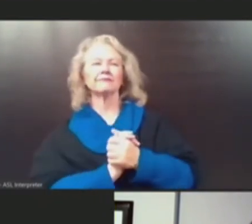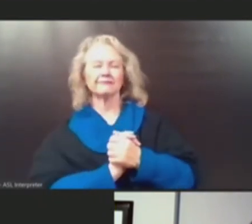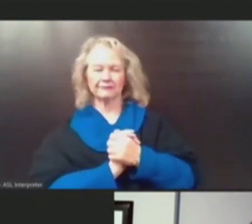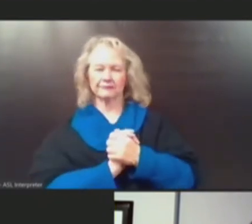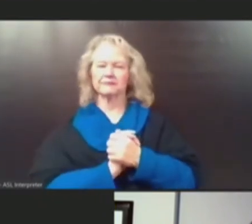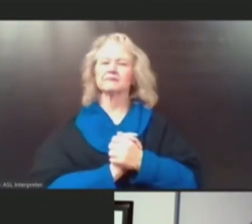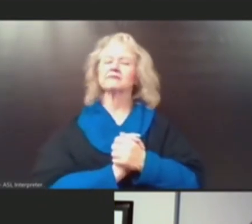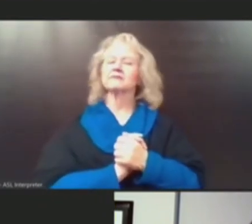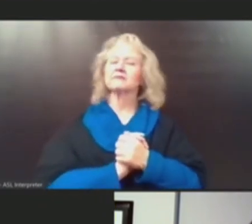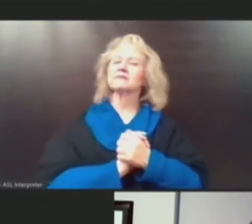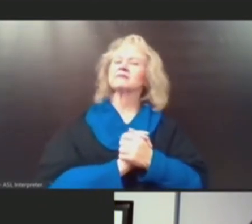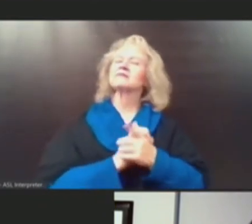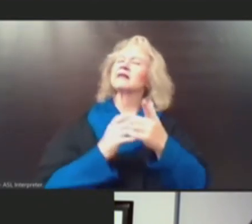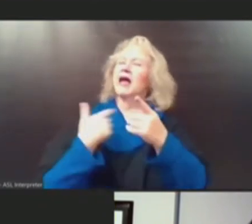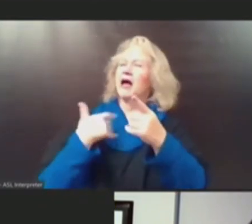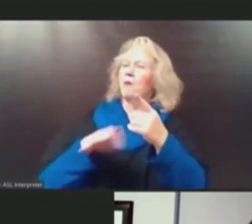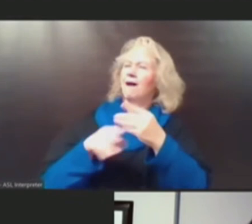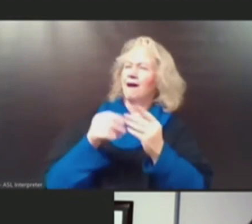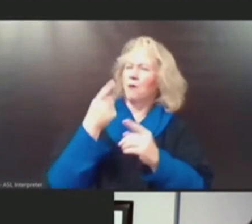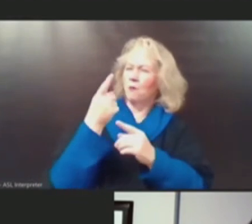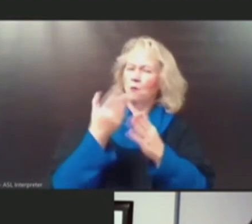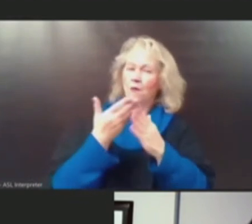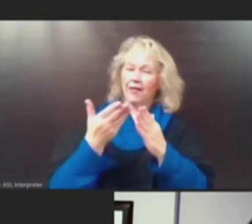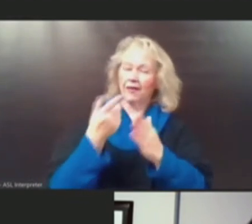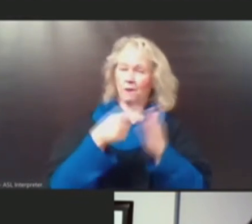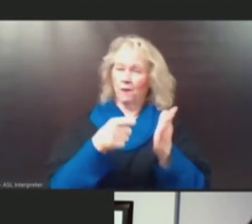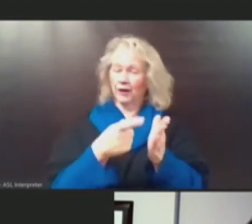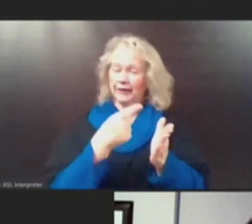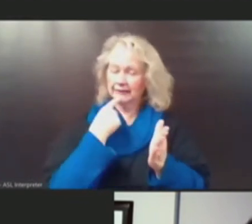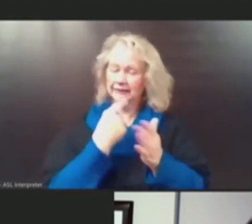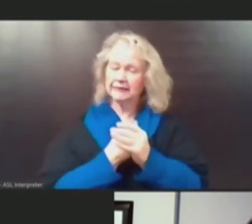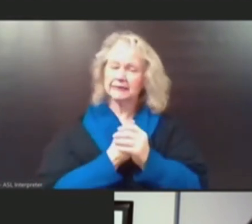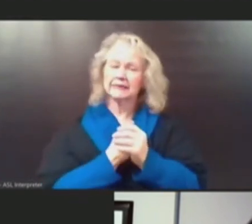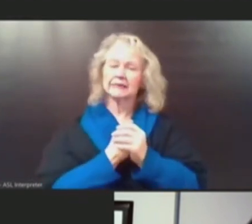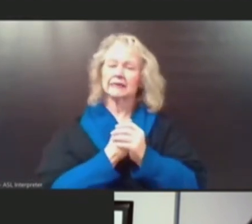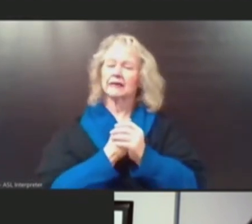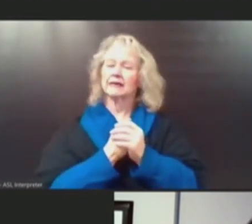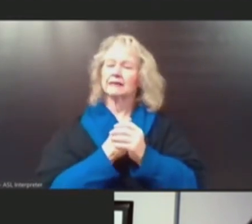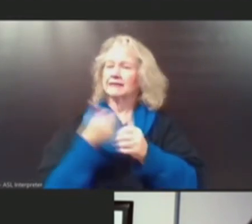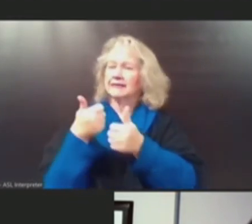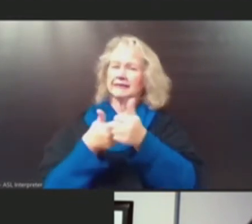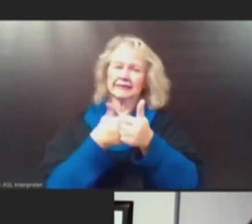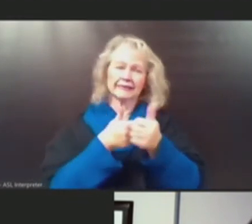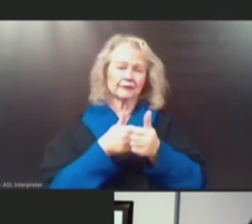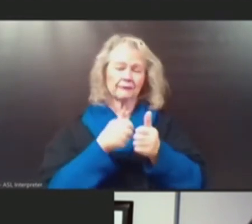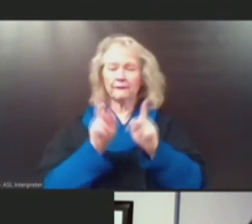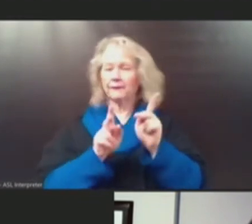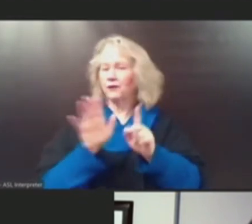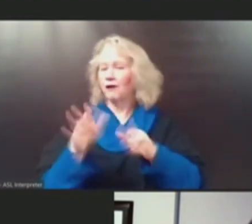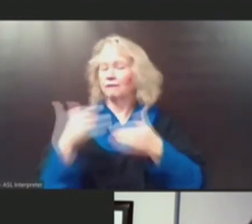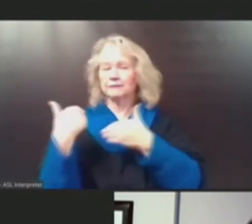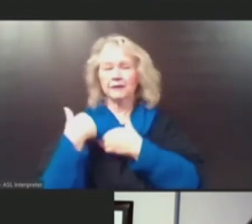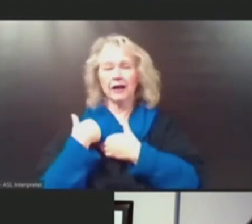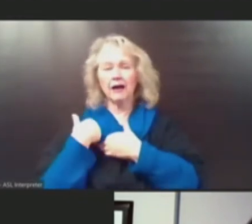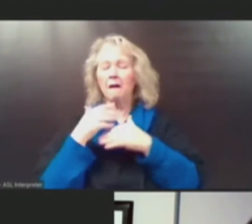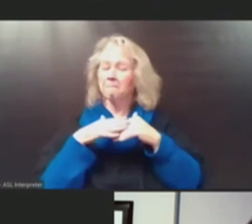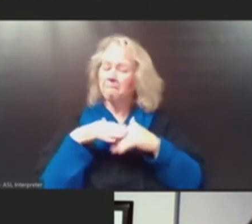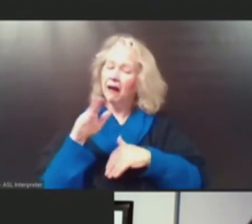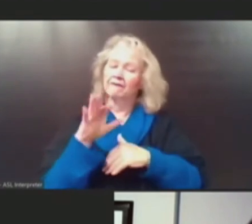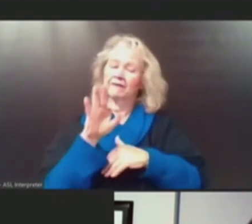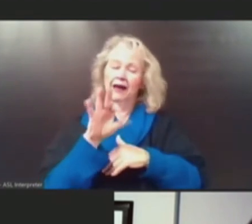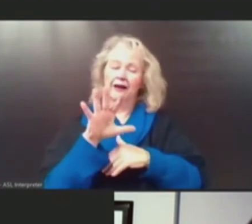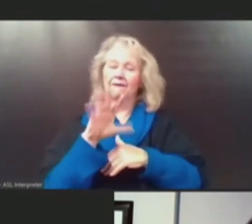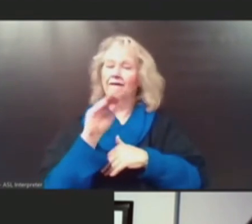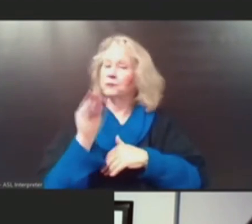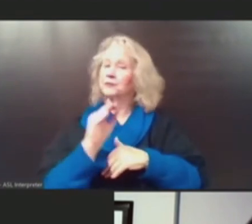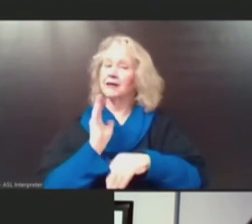Well, the only thing I'd add to what Manisha said so well is on personal responsibility. We've got well over 95% of our teachers